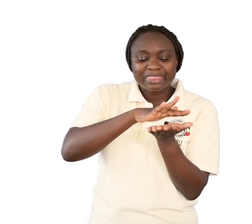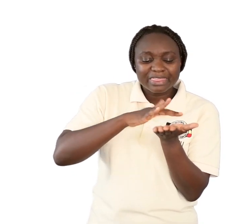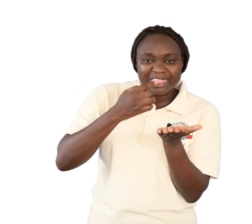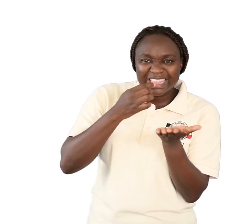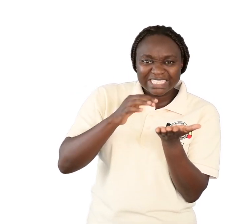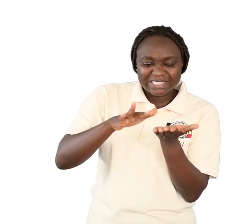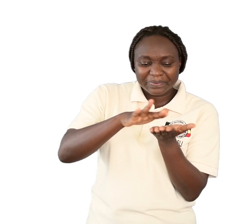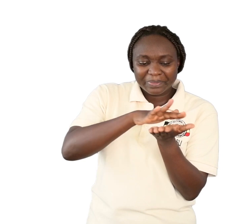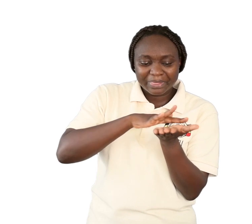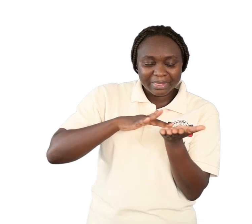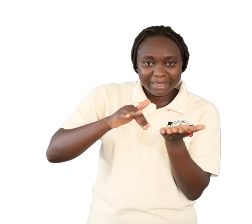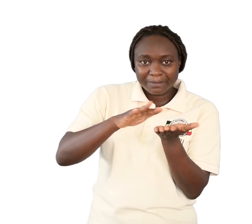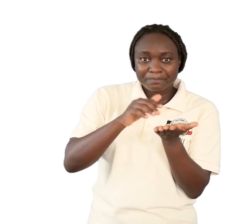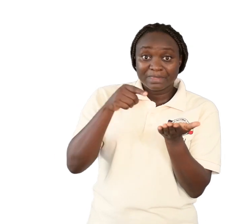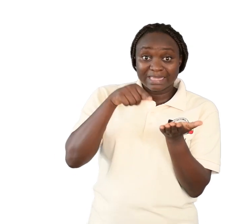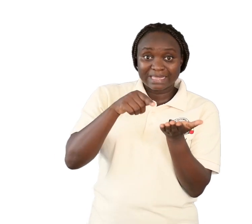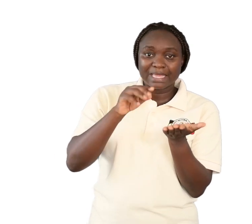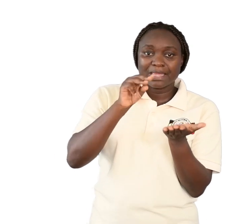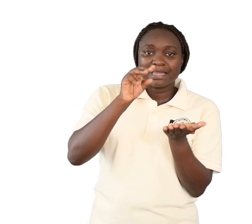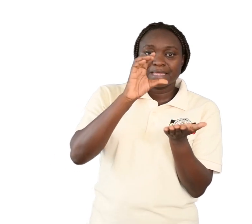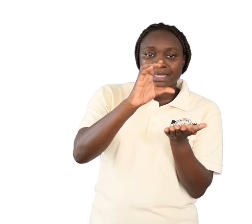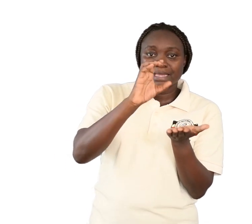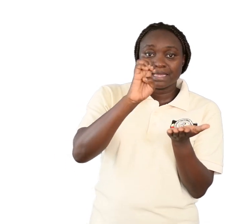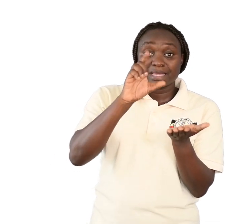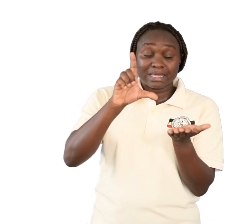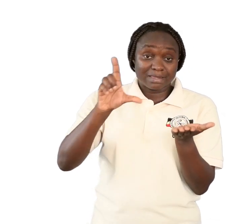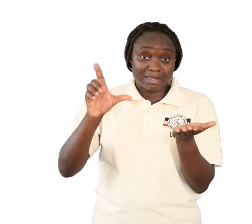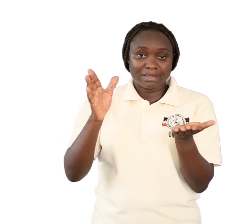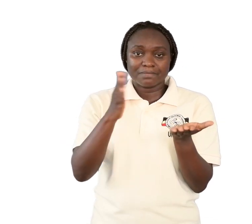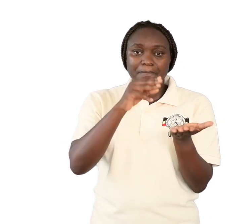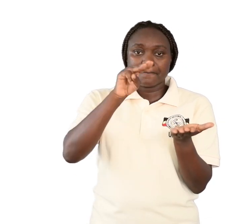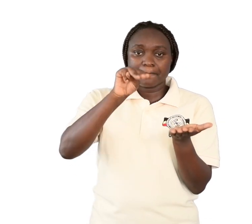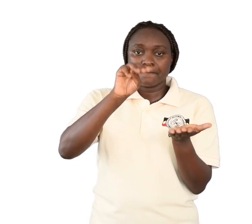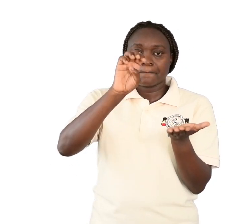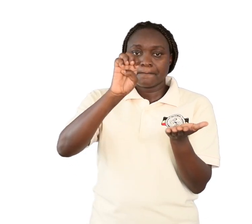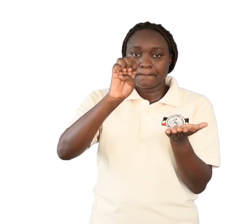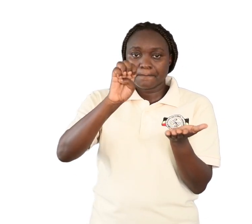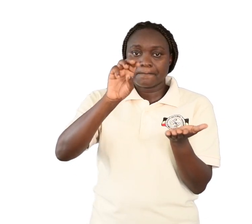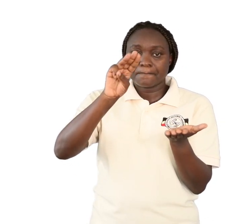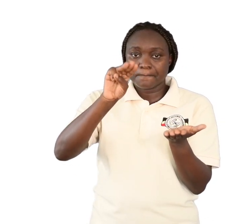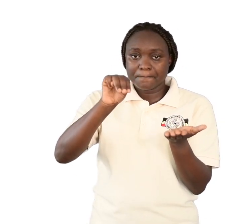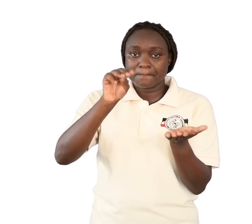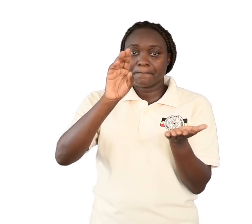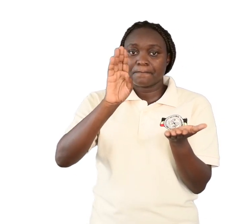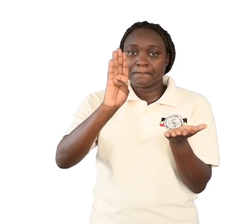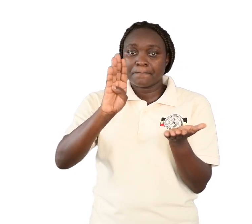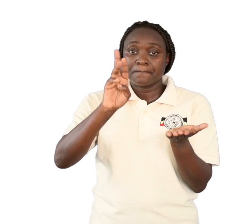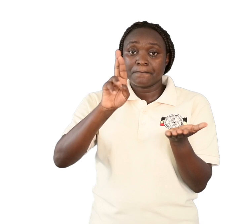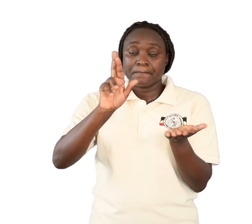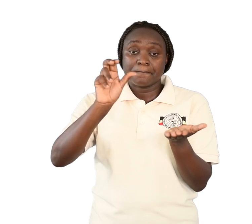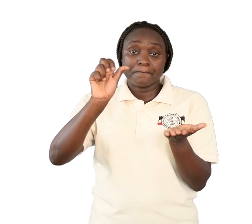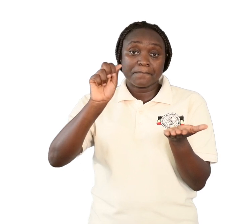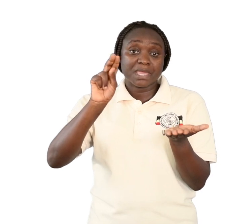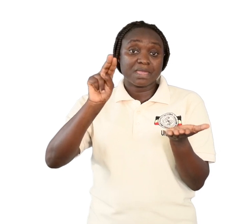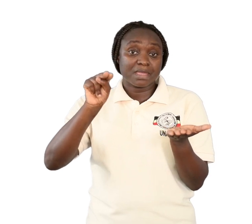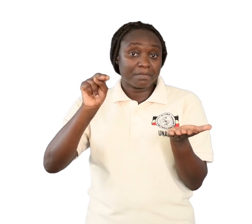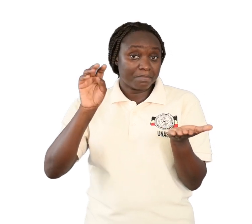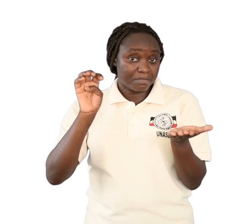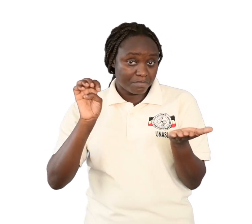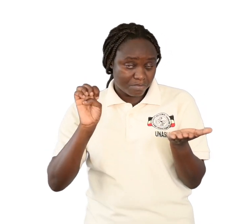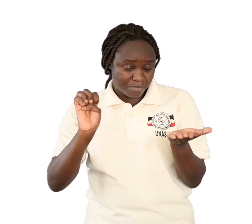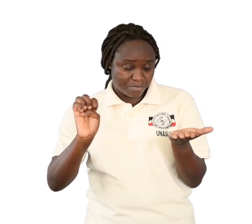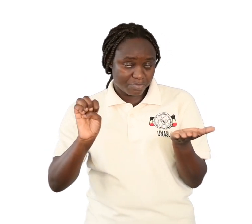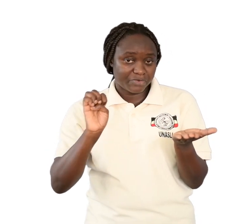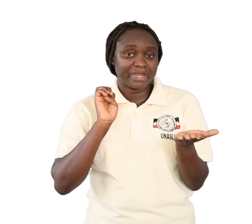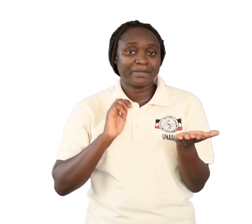the cell membrane. Can we say that together? It is the